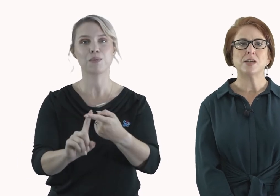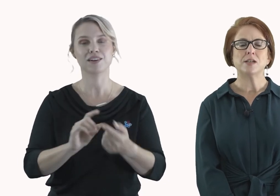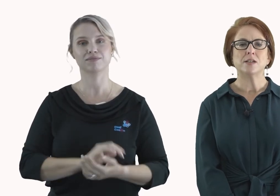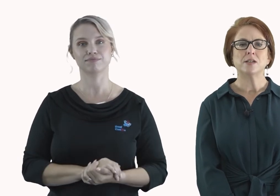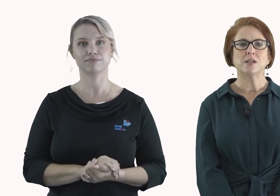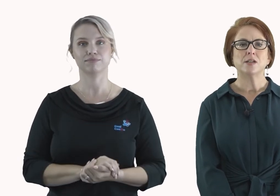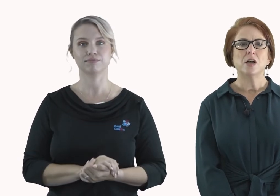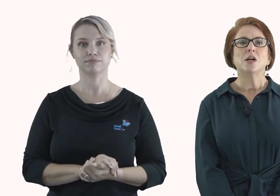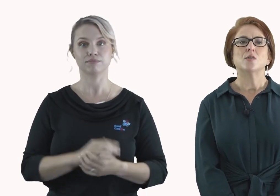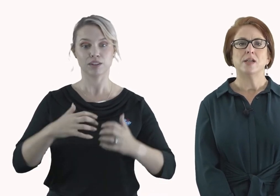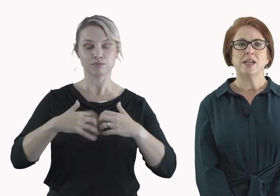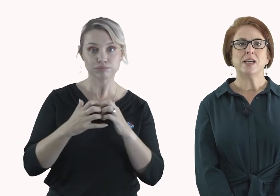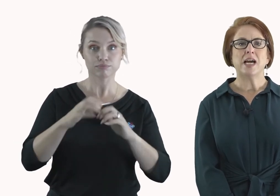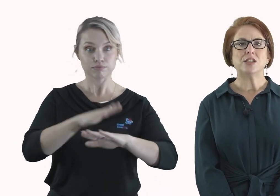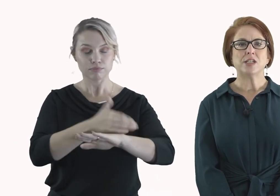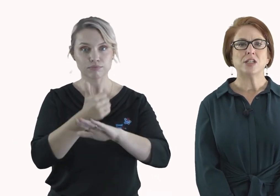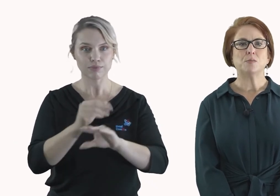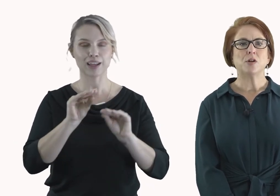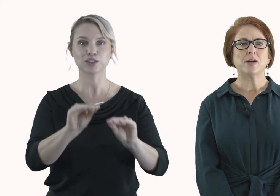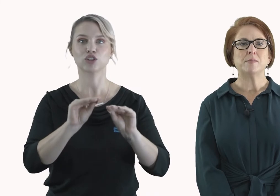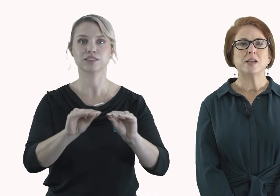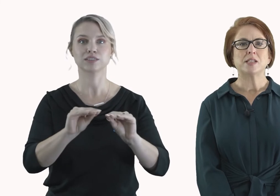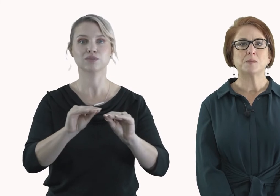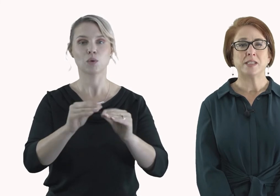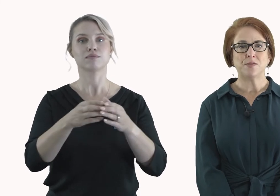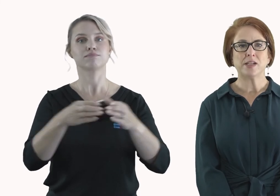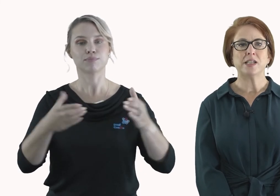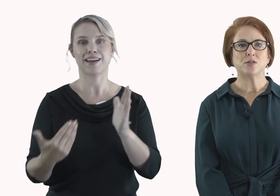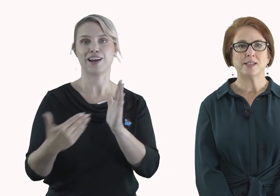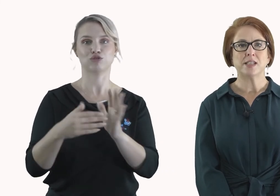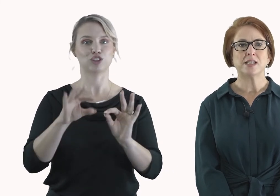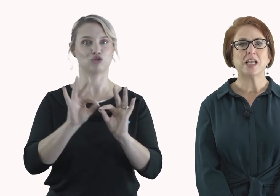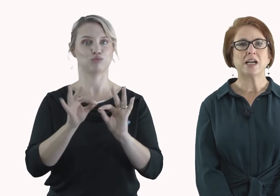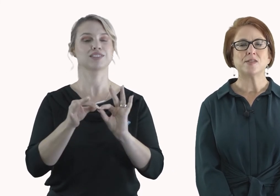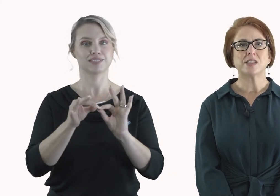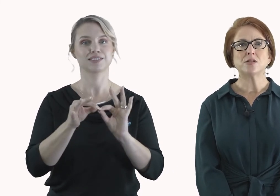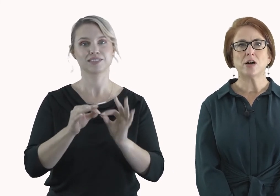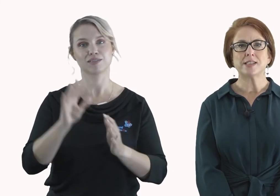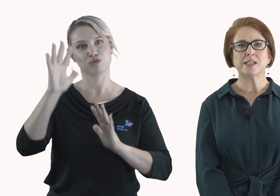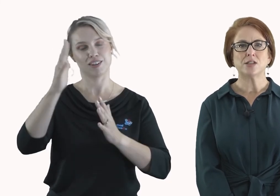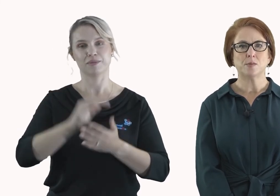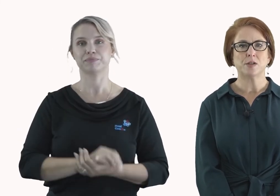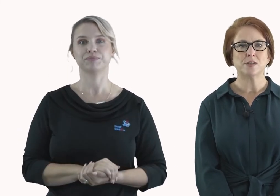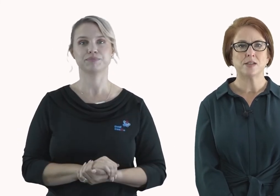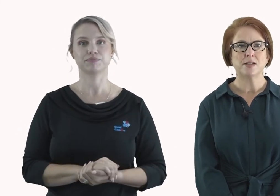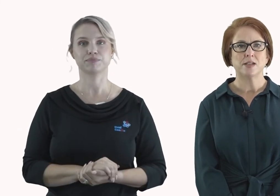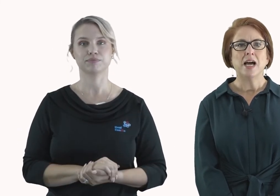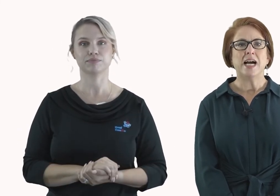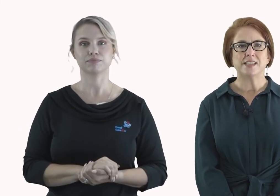creating an education program specifically addressing the lack of skilled Auslan interpreters, and